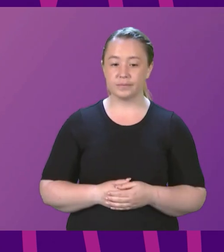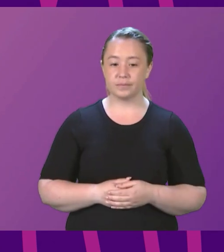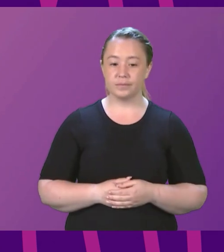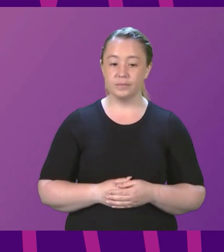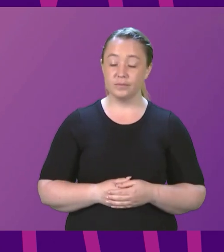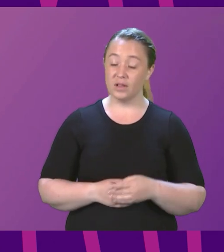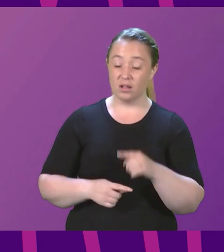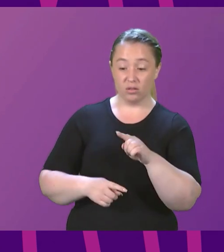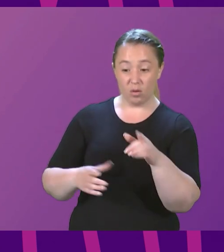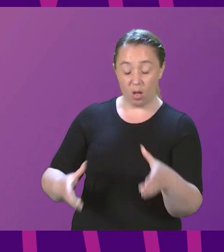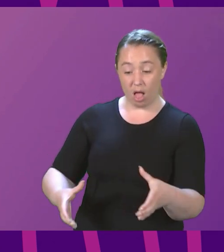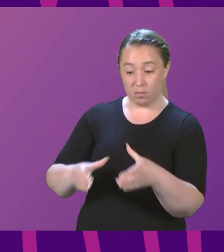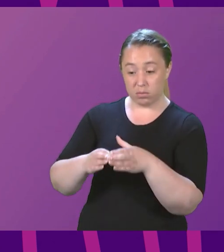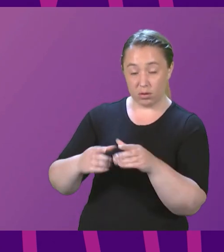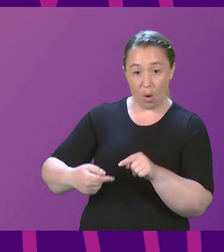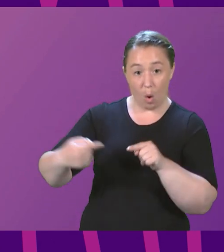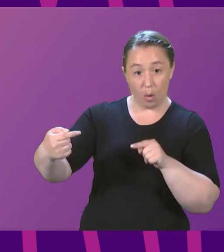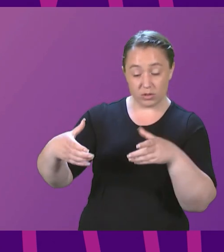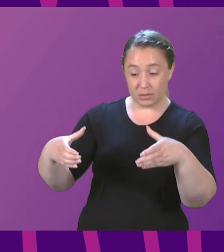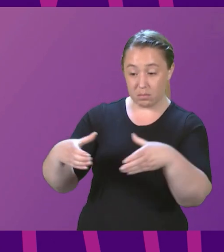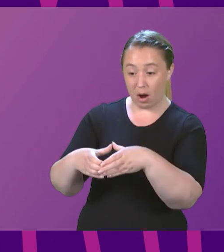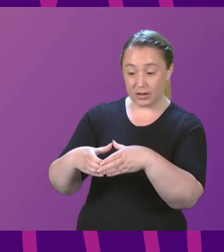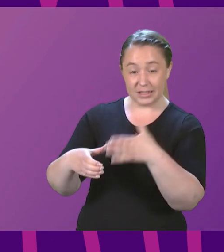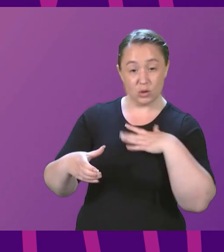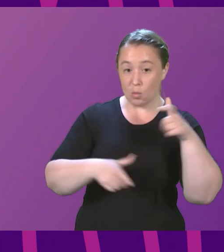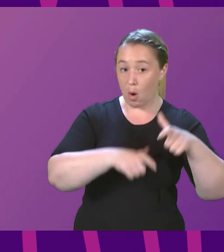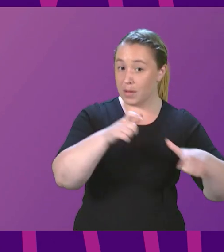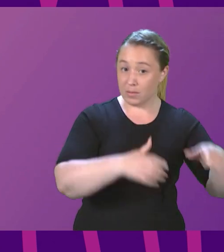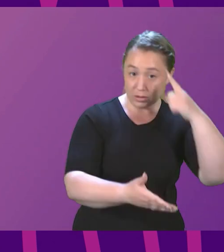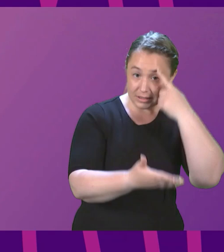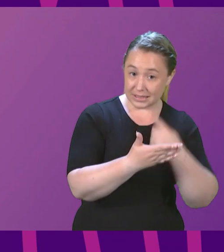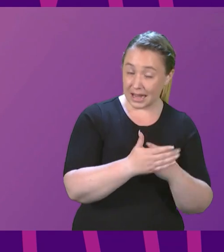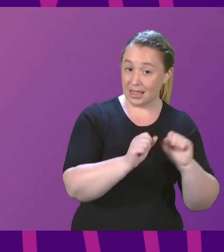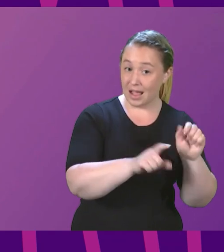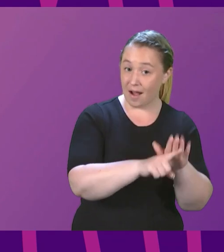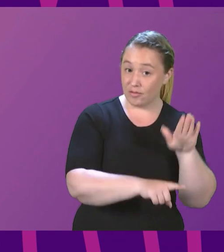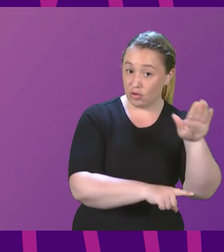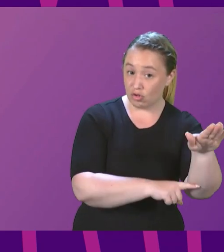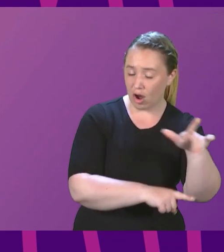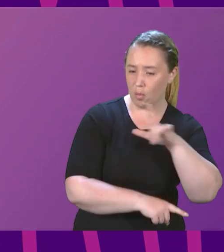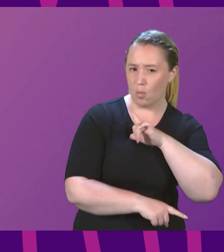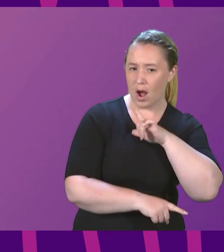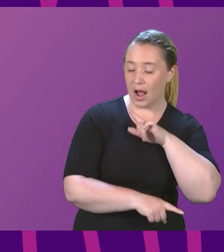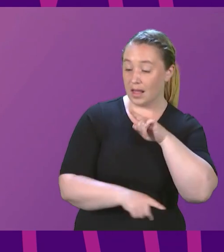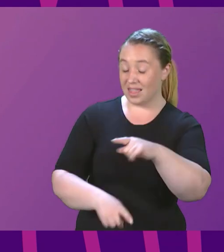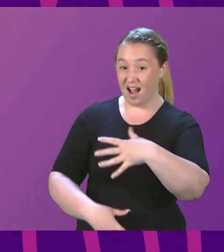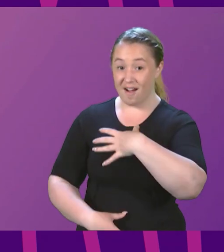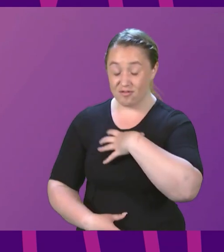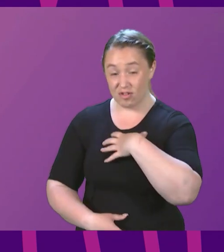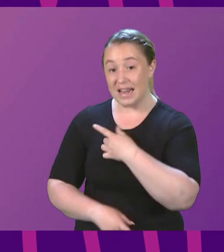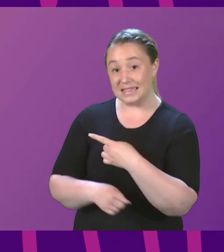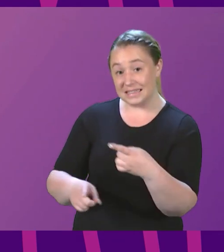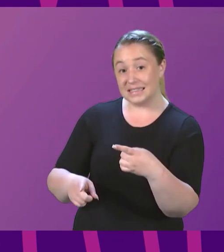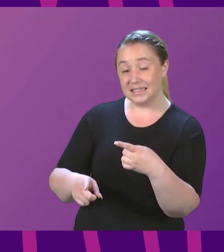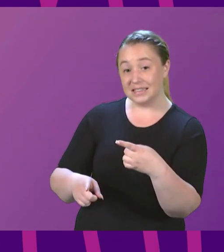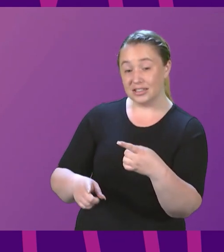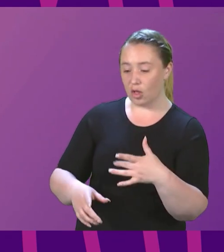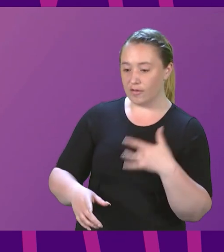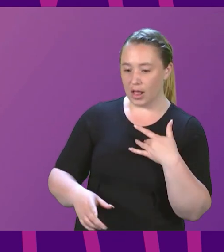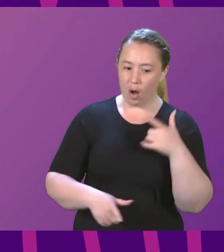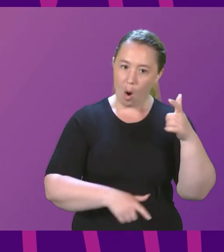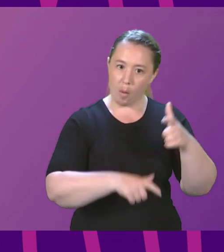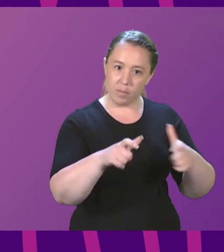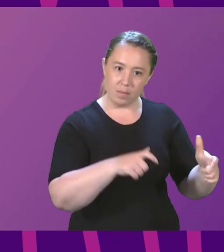afraid of allowing people to choose their own future in Scotland because they are afraid and they suspect that when people get that